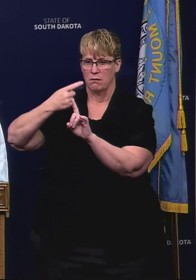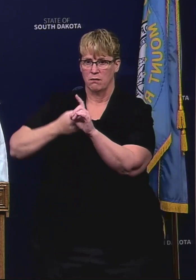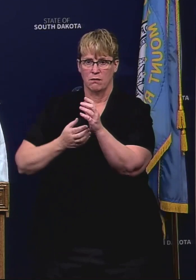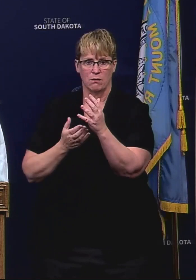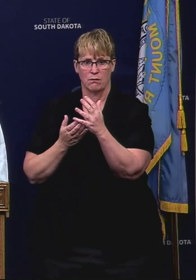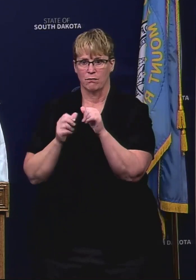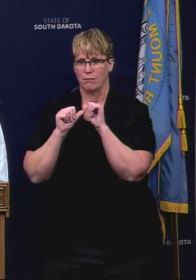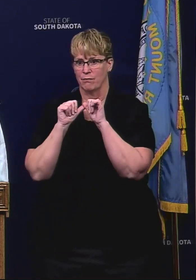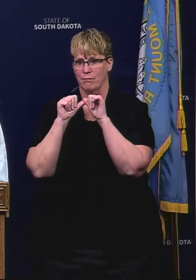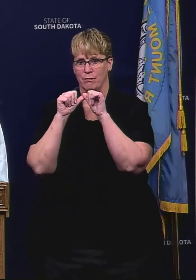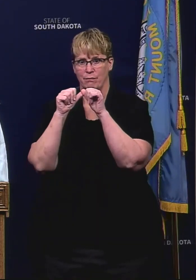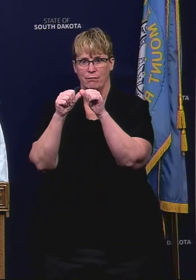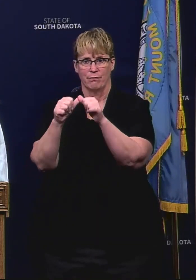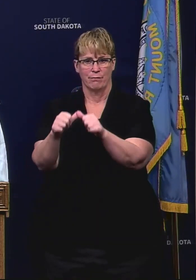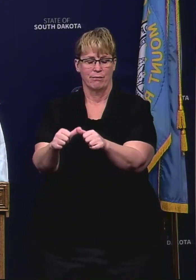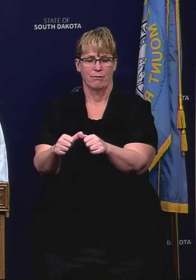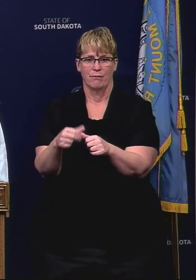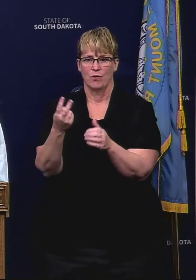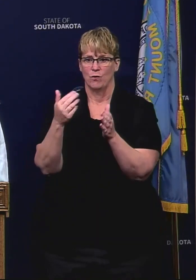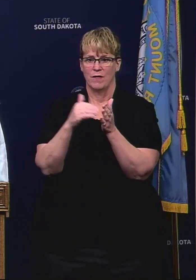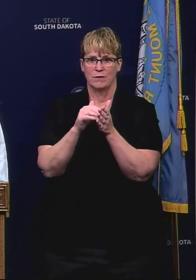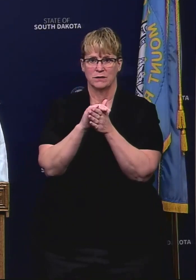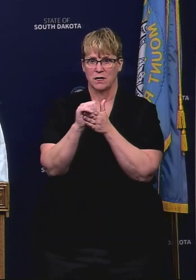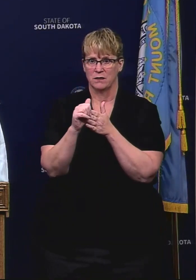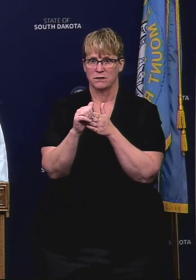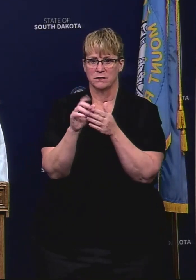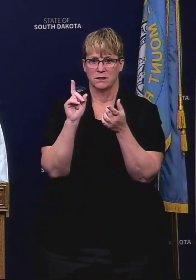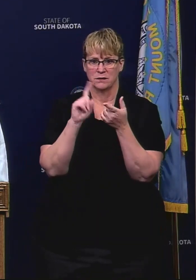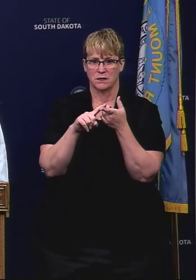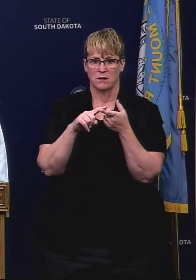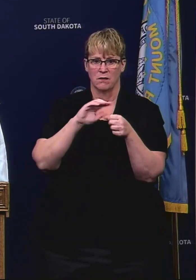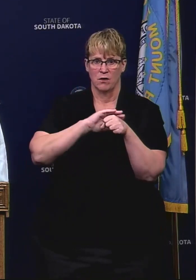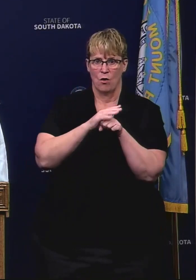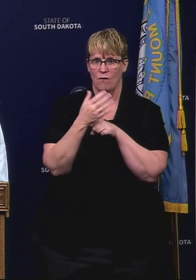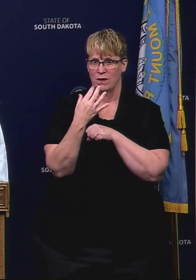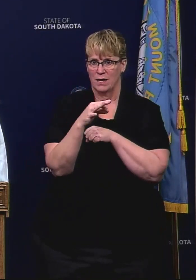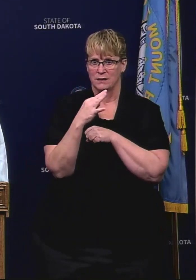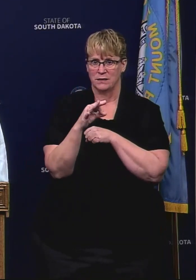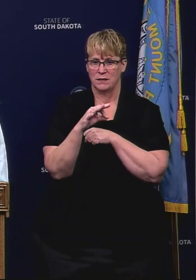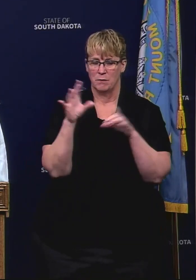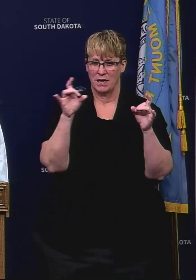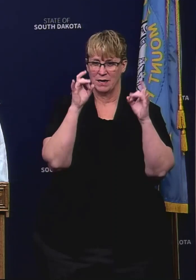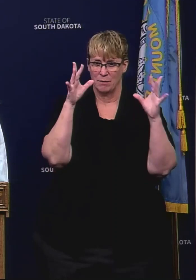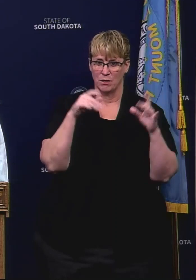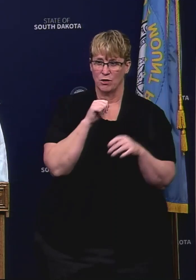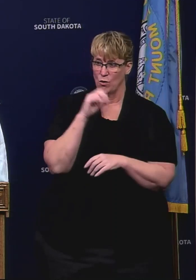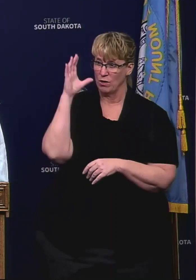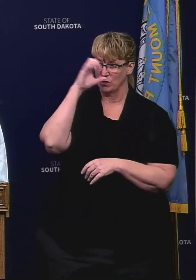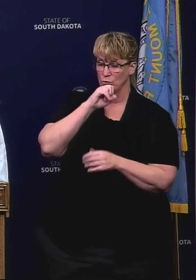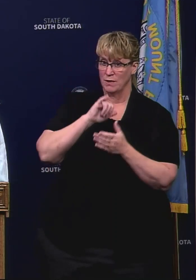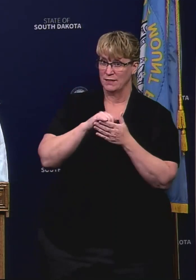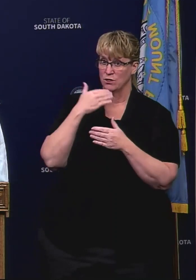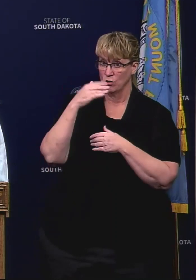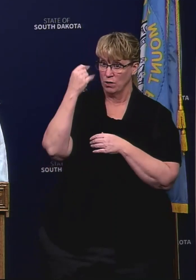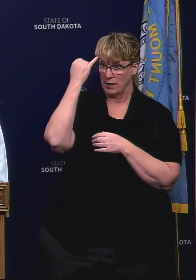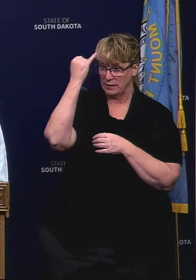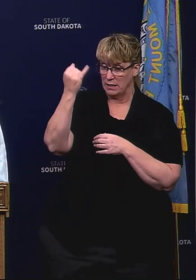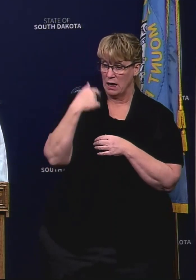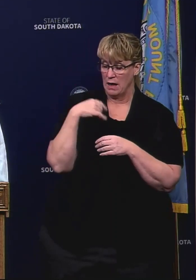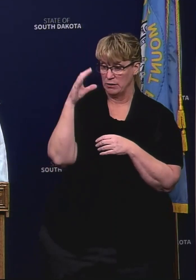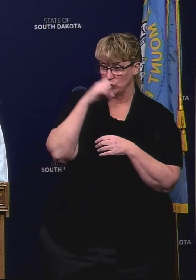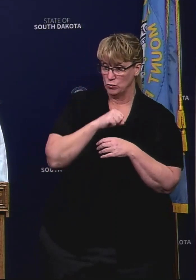during the COVID pandemic and I'm going to assume that you don't think that's a good idea but